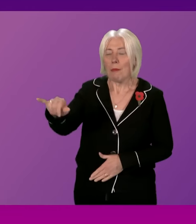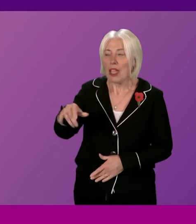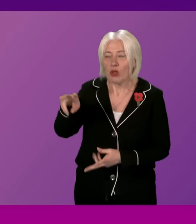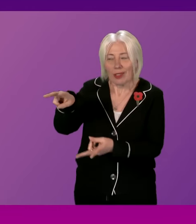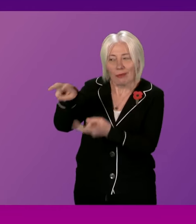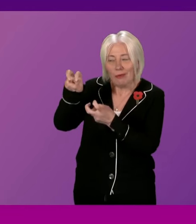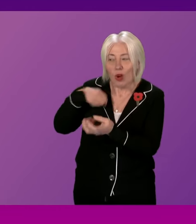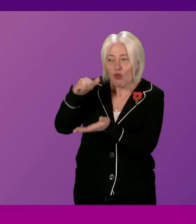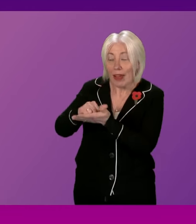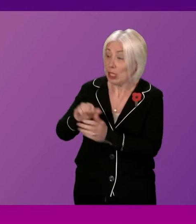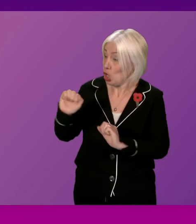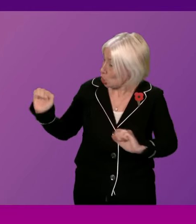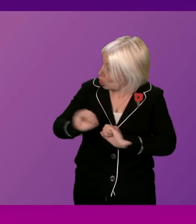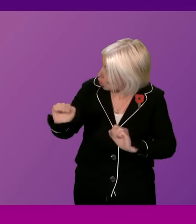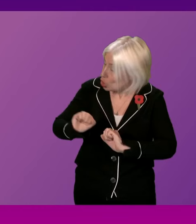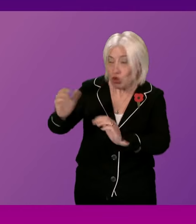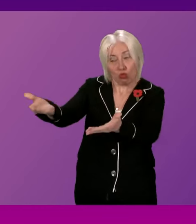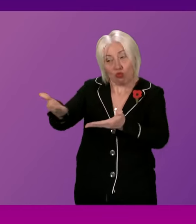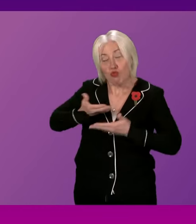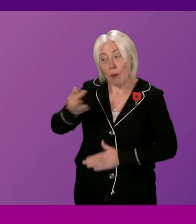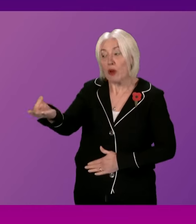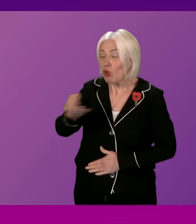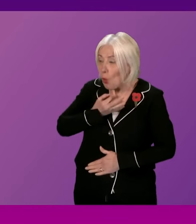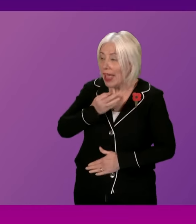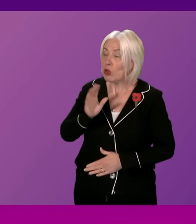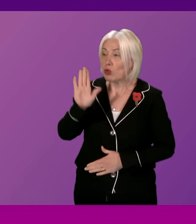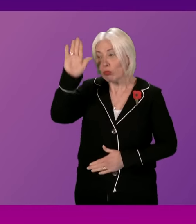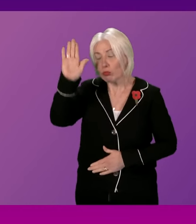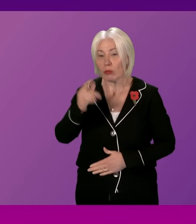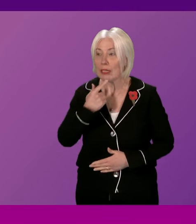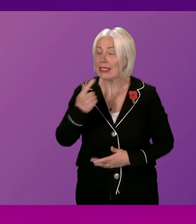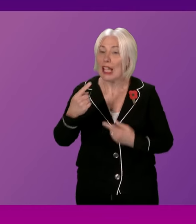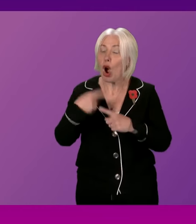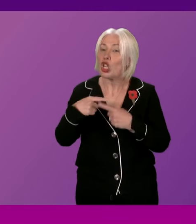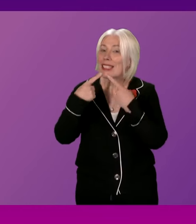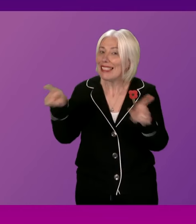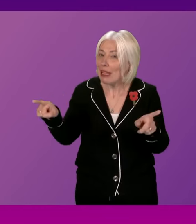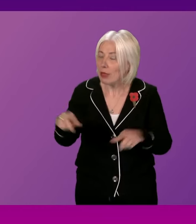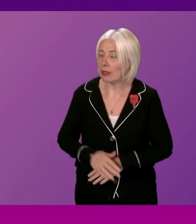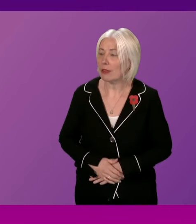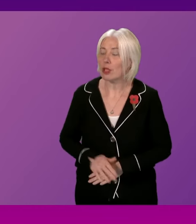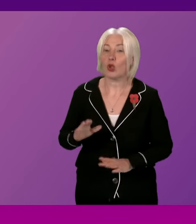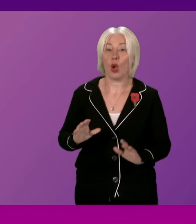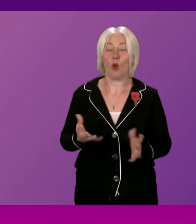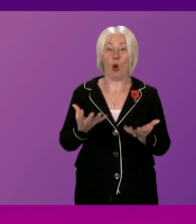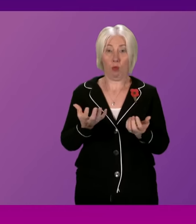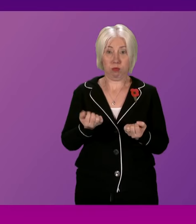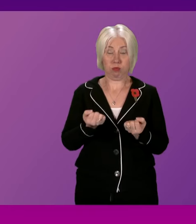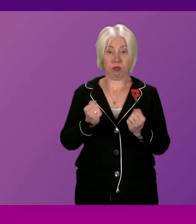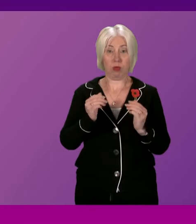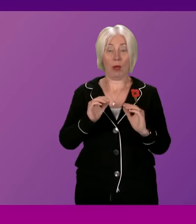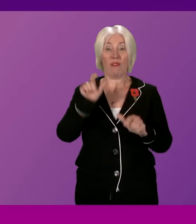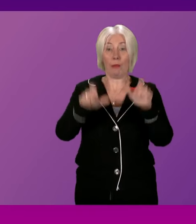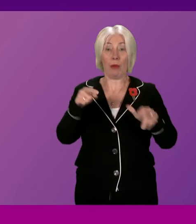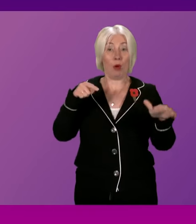pick me up at this point I have not received any such request thank you now there'll be a short suspension to allow those leaving the